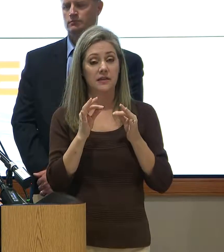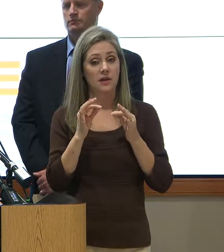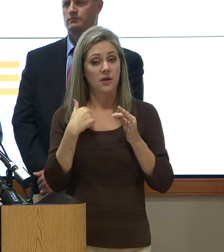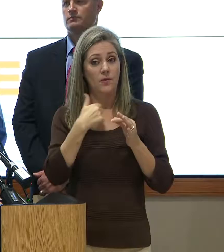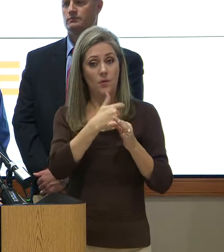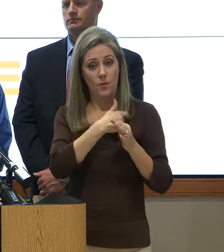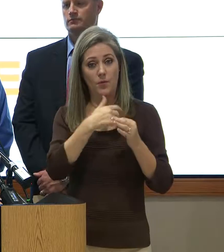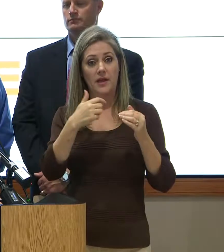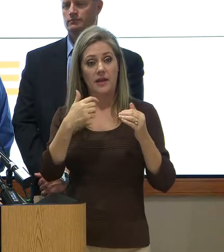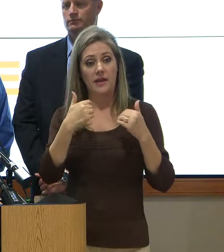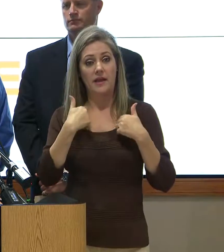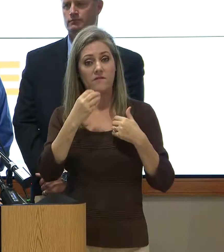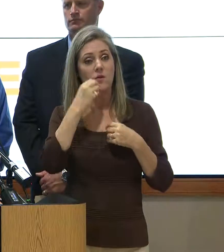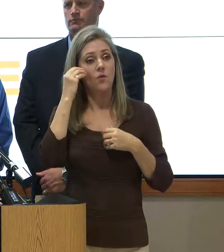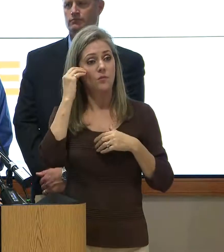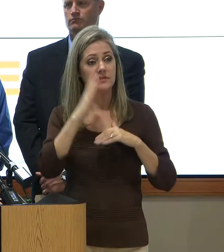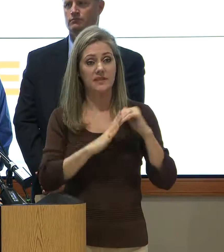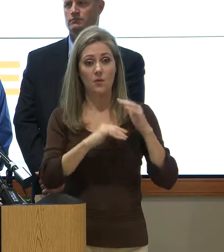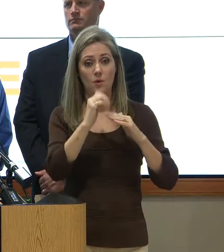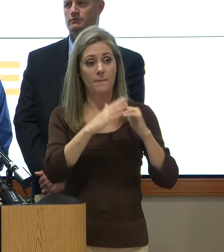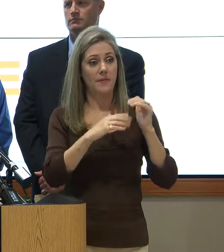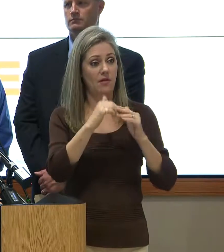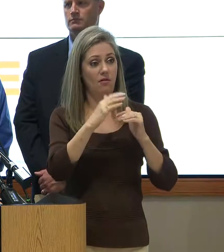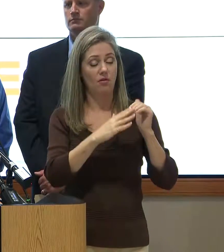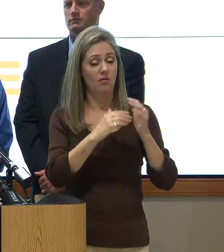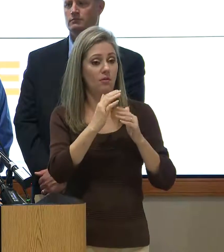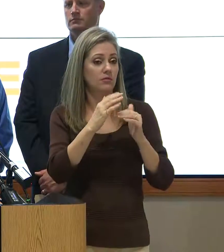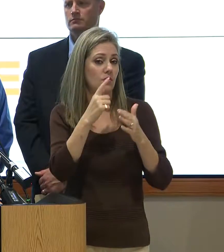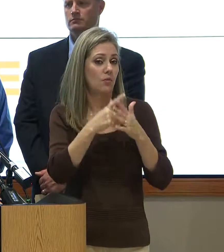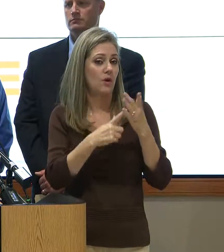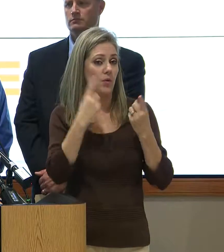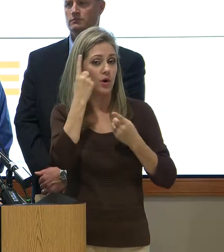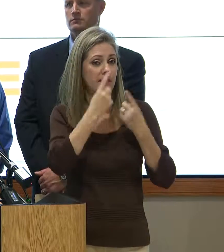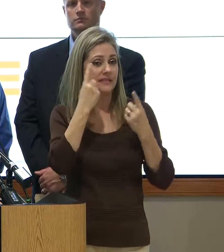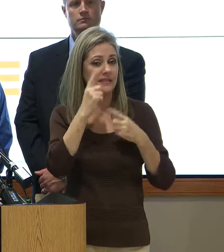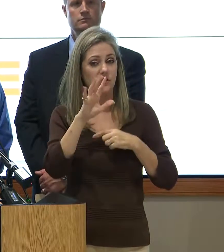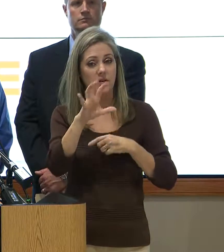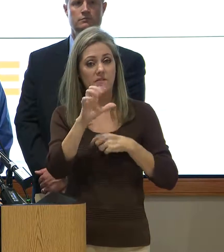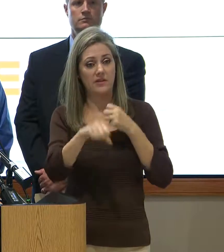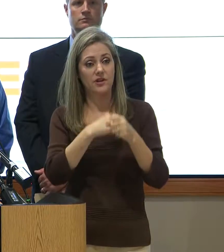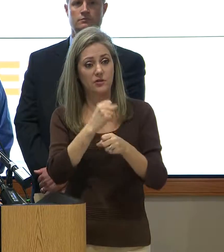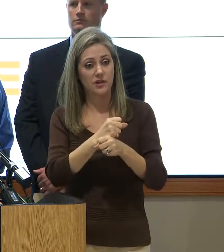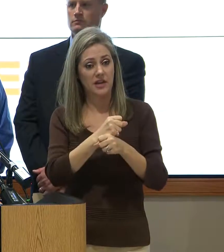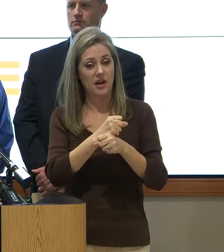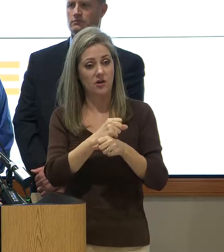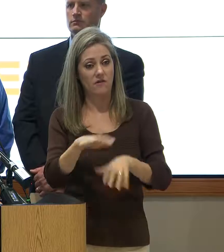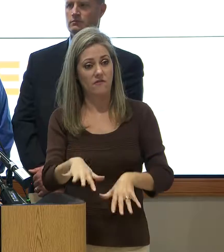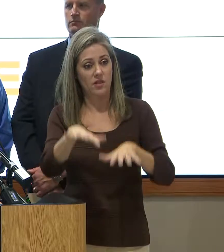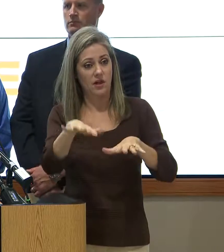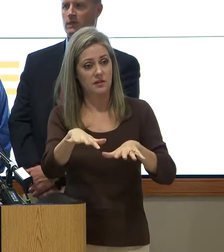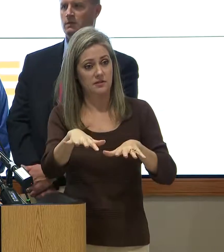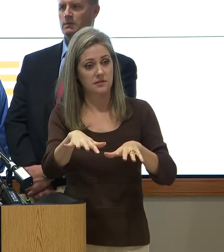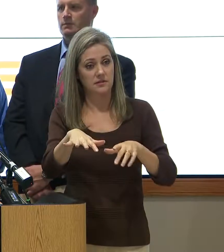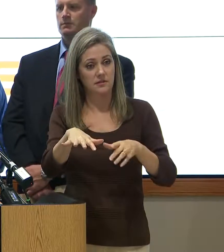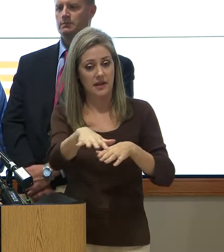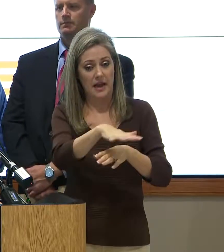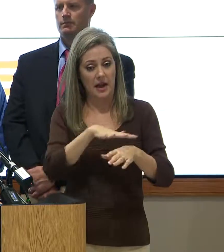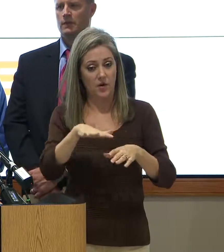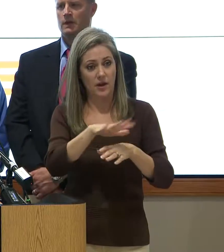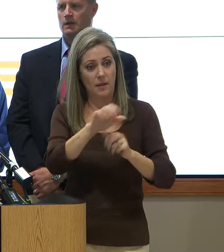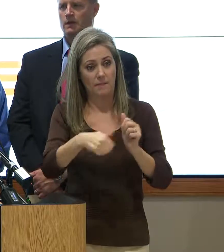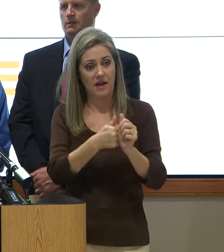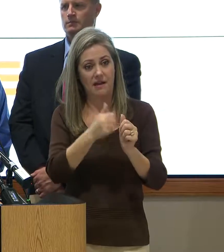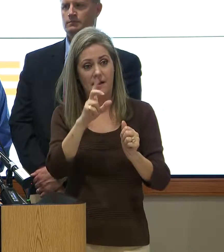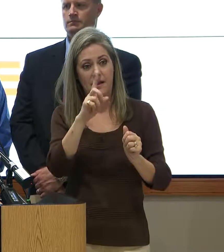We have homes that were built on what was considered to be the 500-year pool line behind the